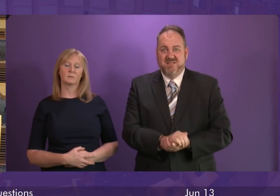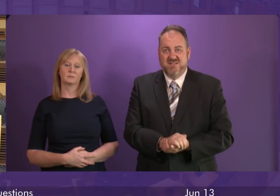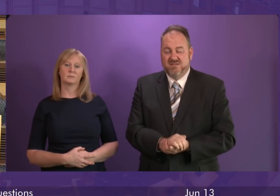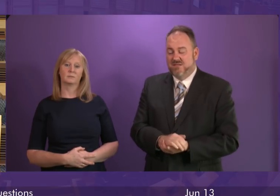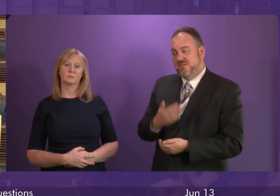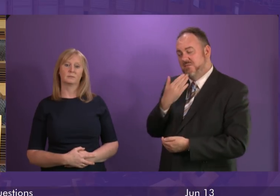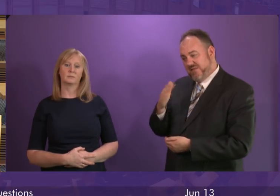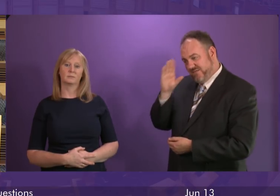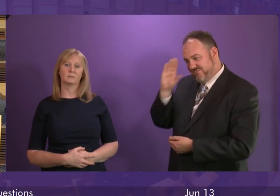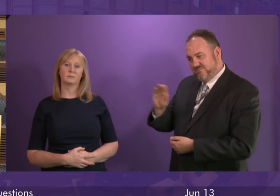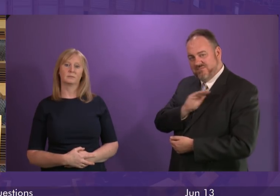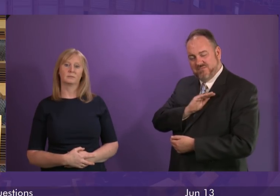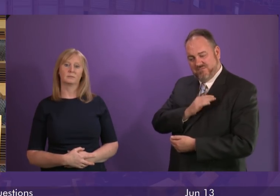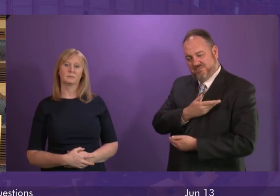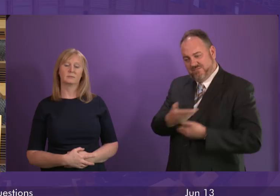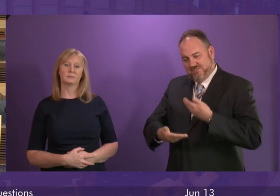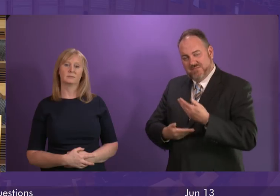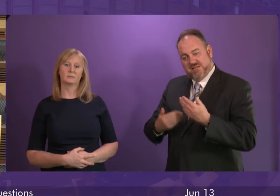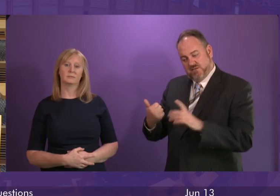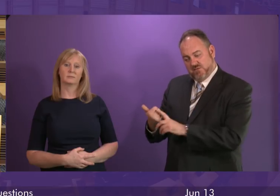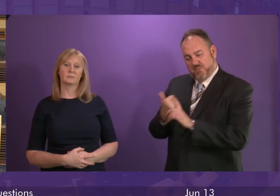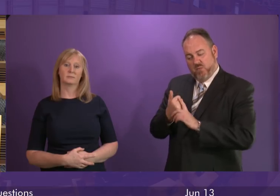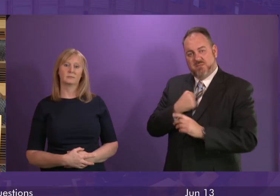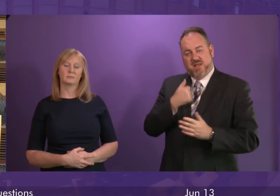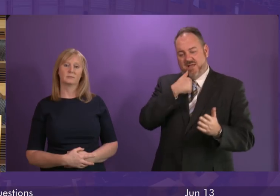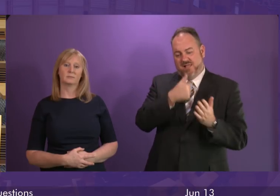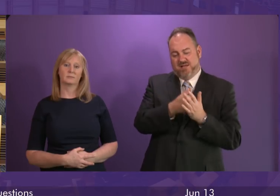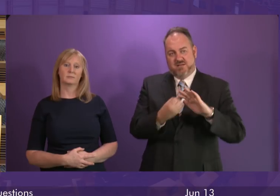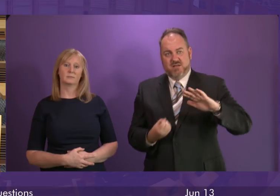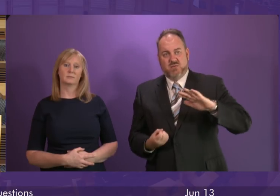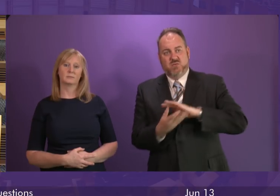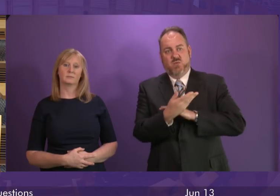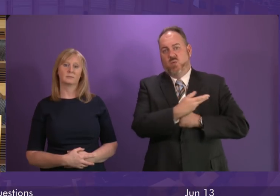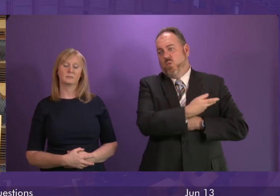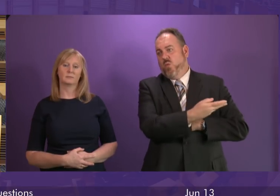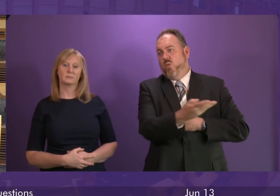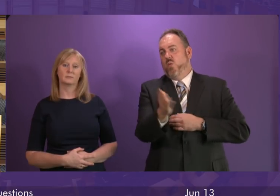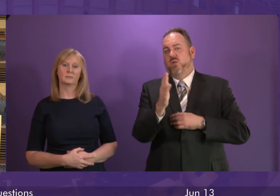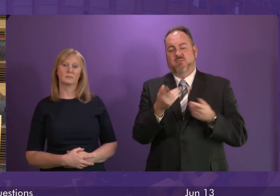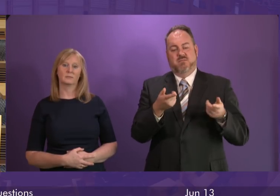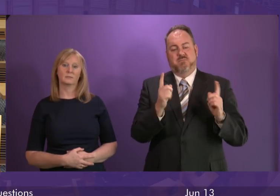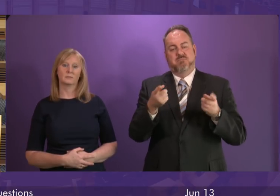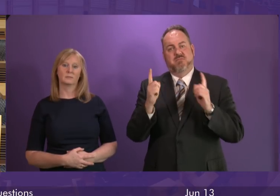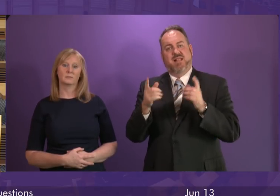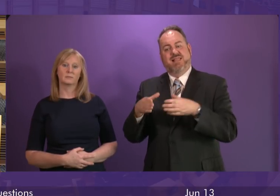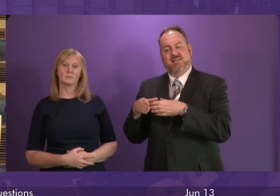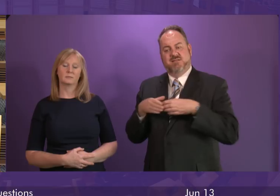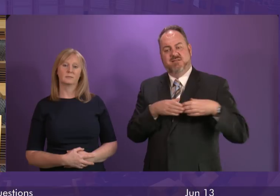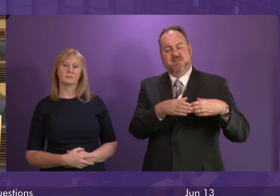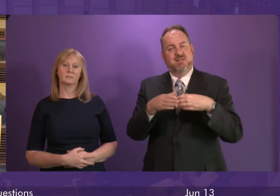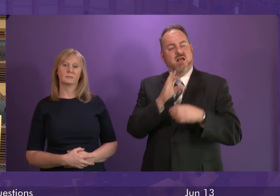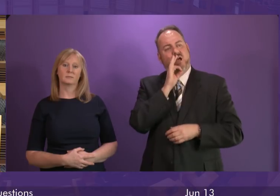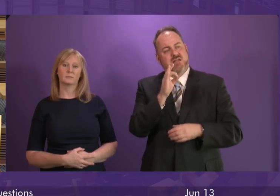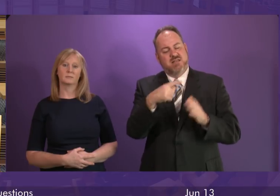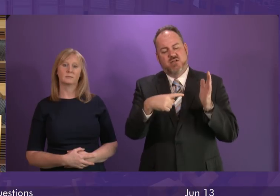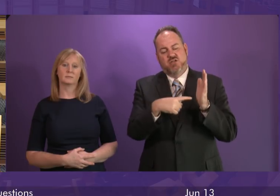Minister add her name to a letter that I am circulating to all party leaders in this parliament today, calling on Theresa